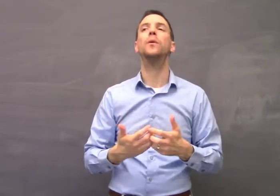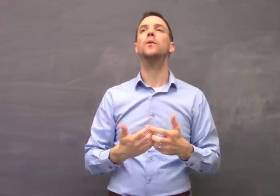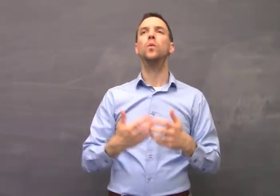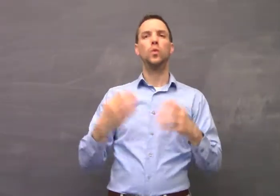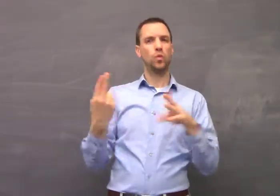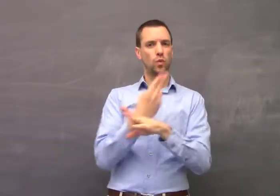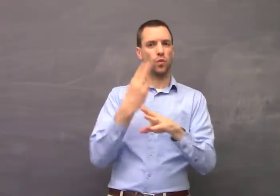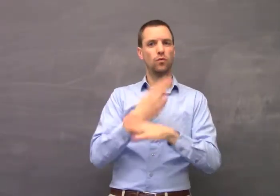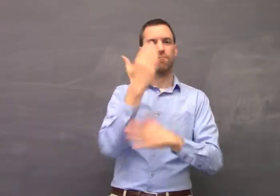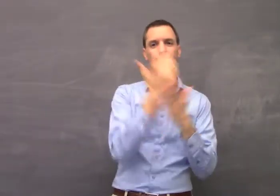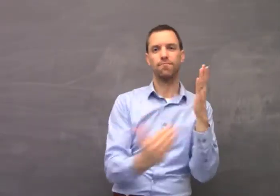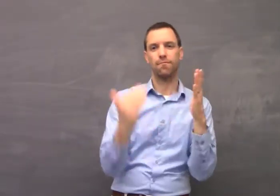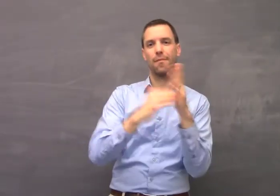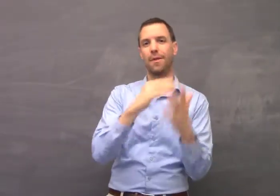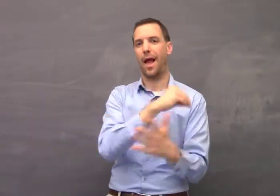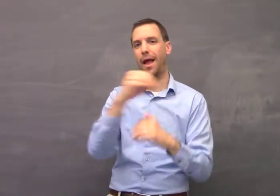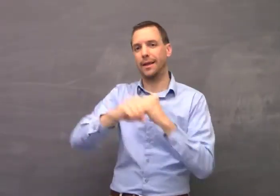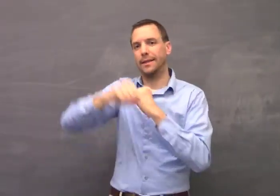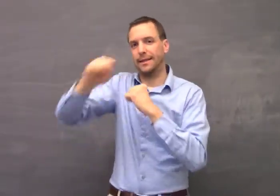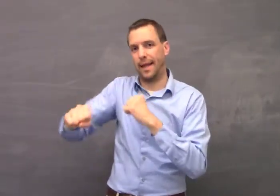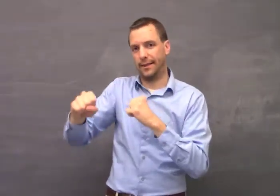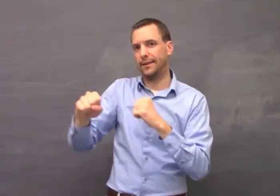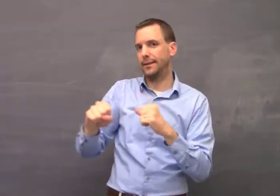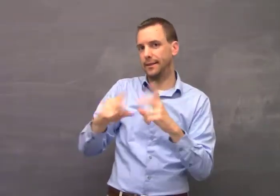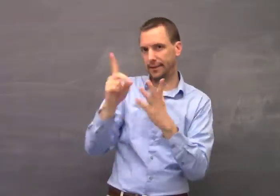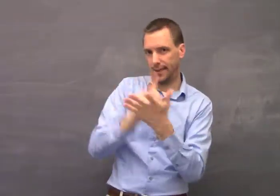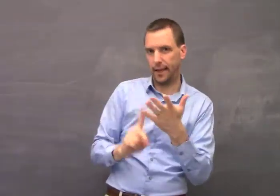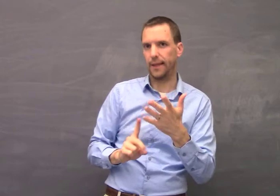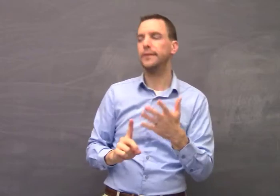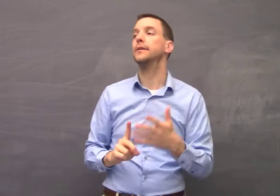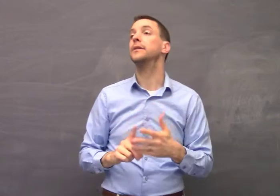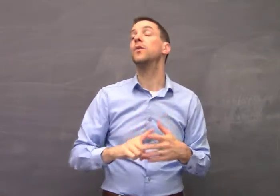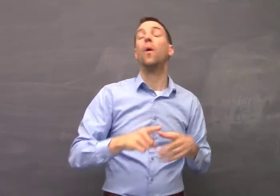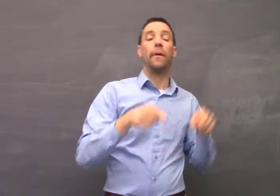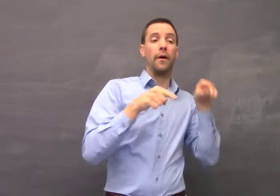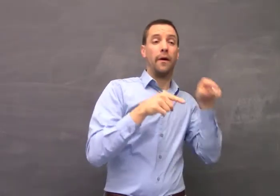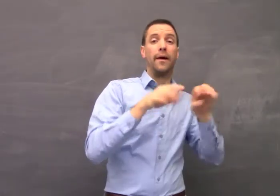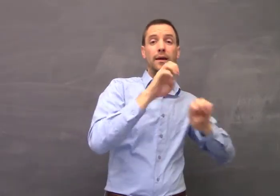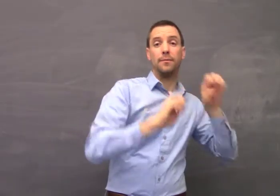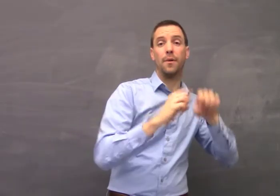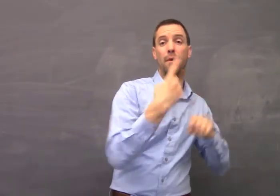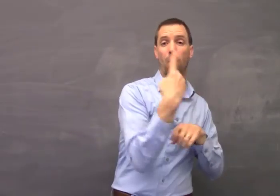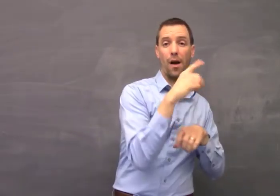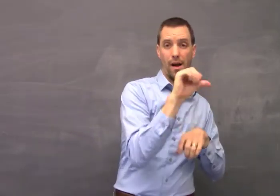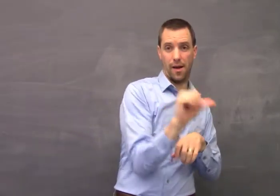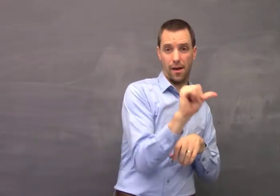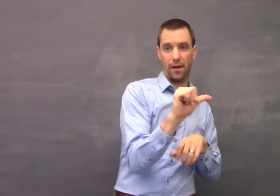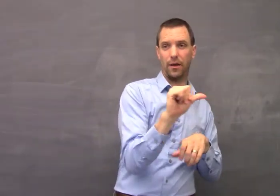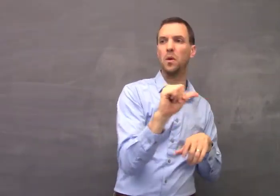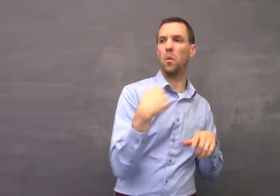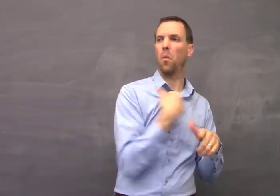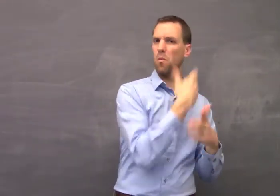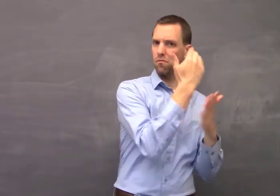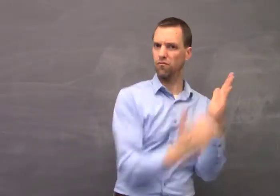testing these three hypotheses? Well, we've taken a replicate and extend approach. In experiment 1a,